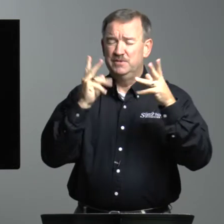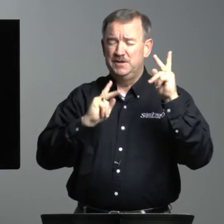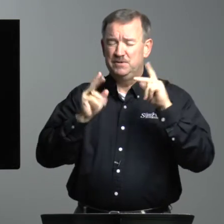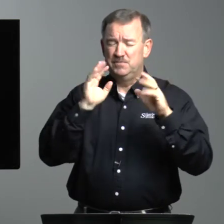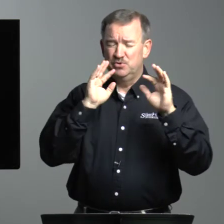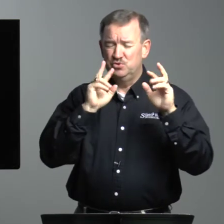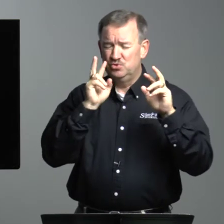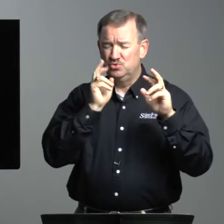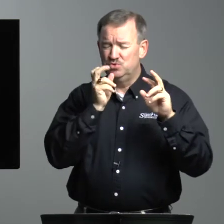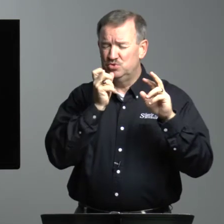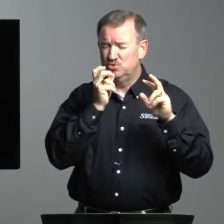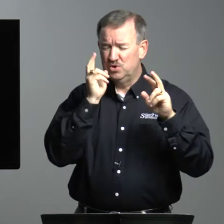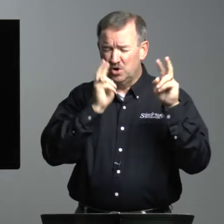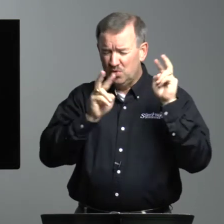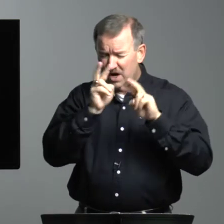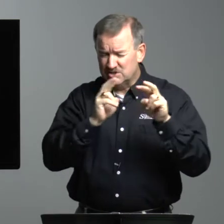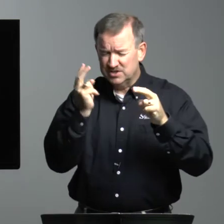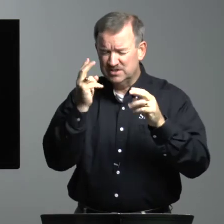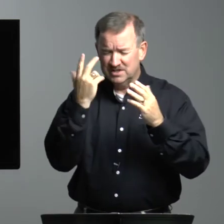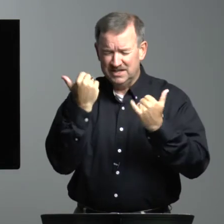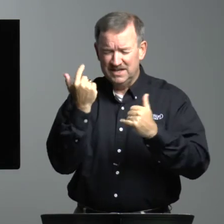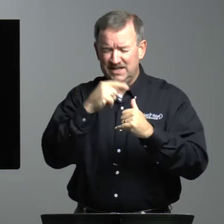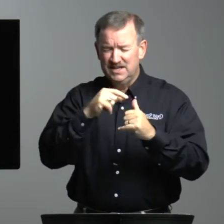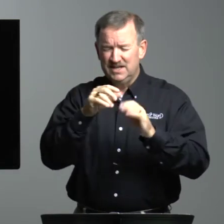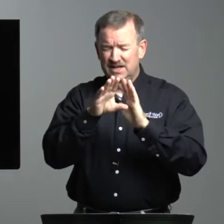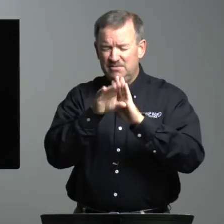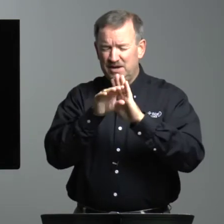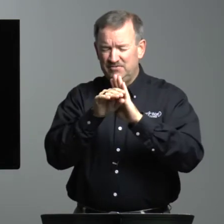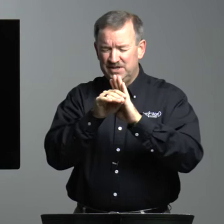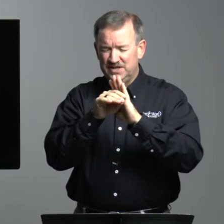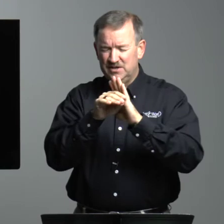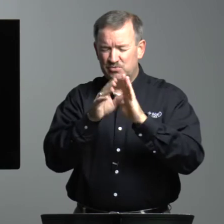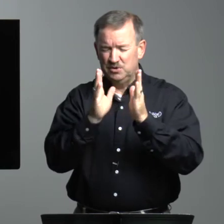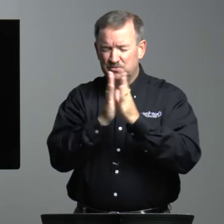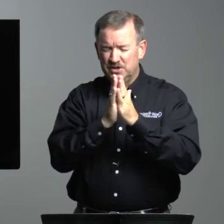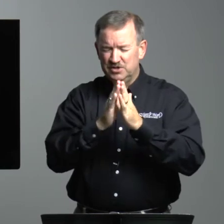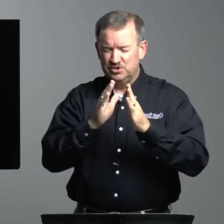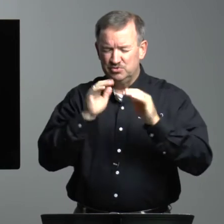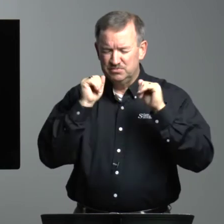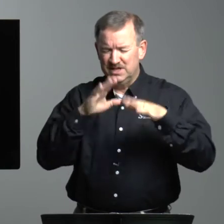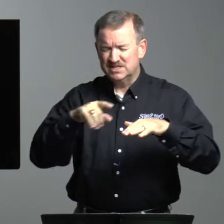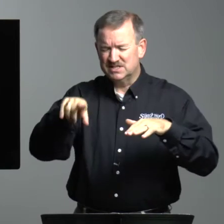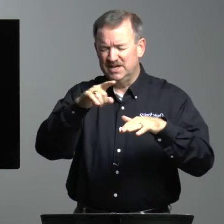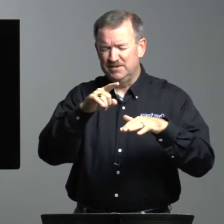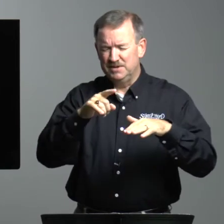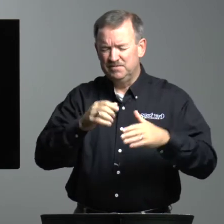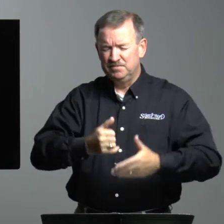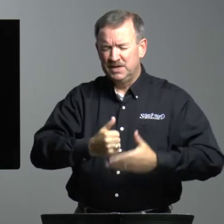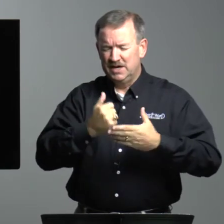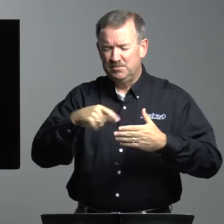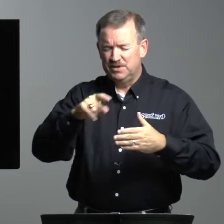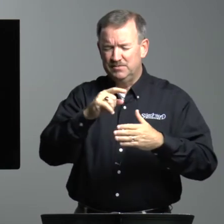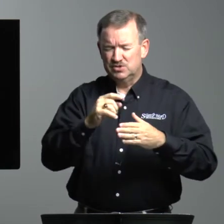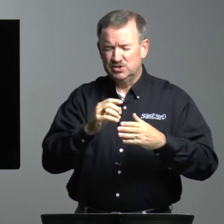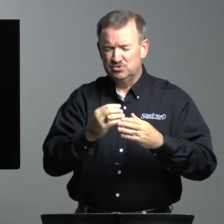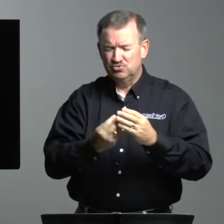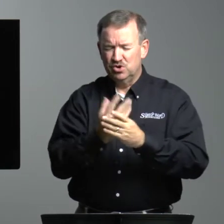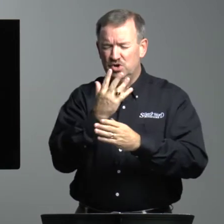many people who are watching today by video. We pray that you would bless them and help them to grow